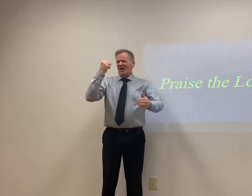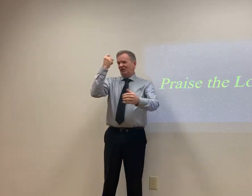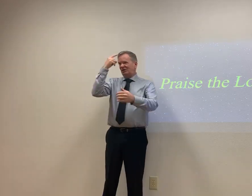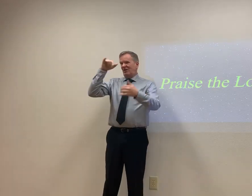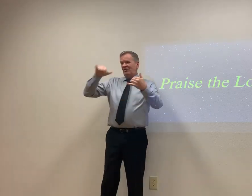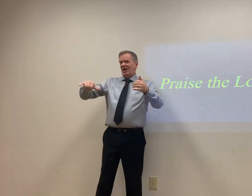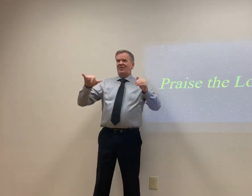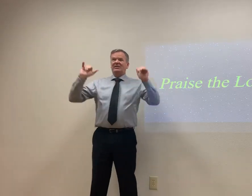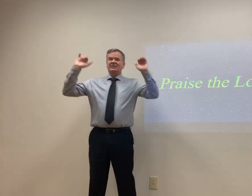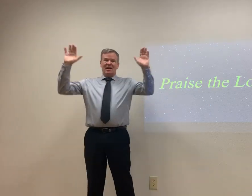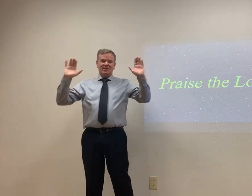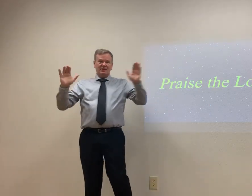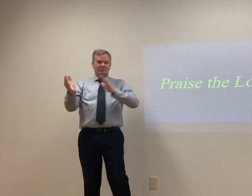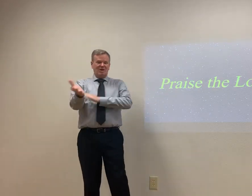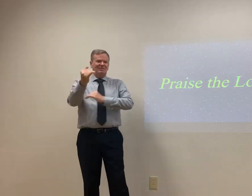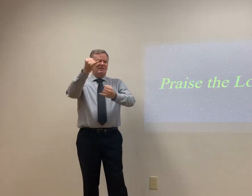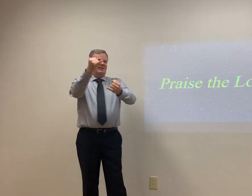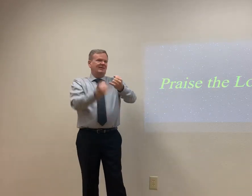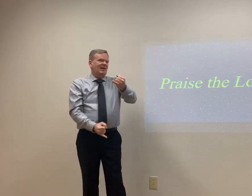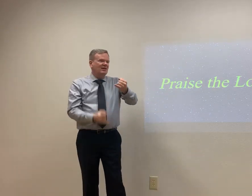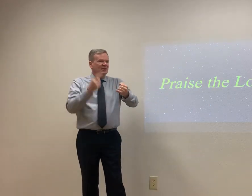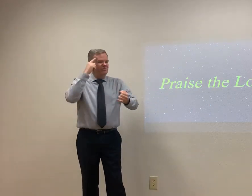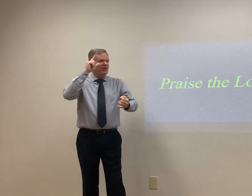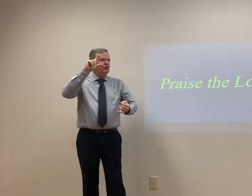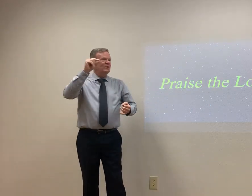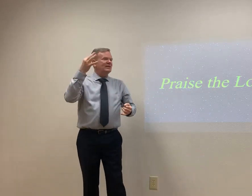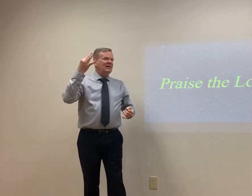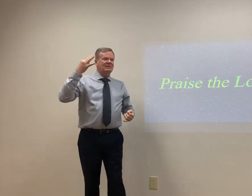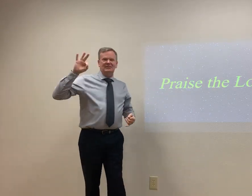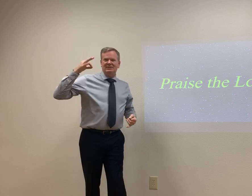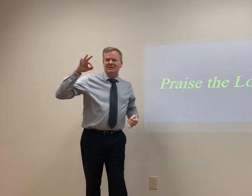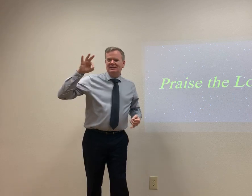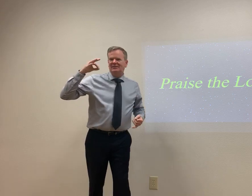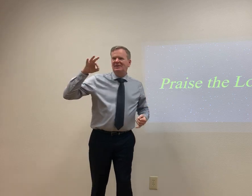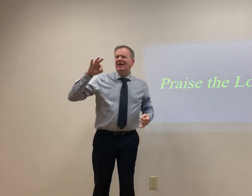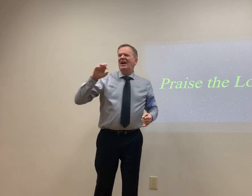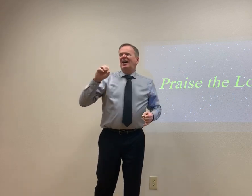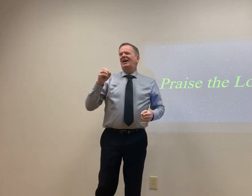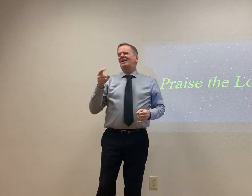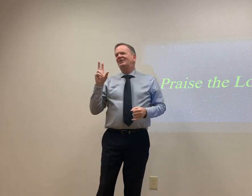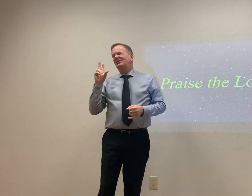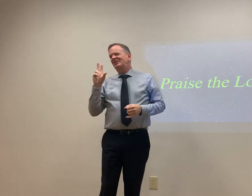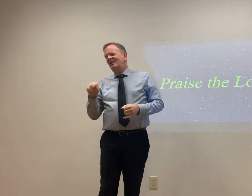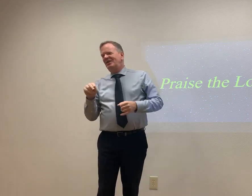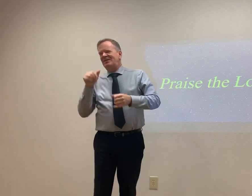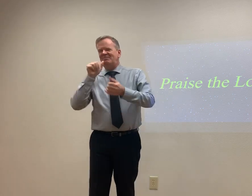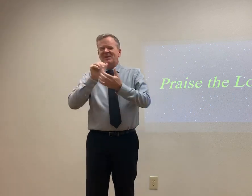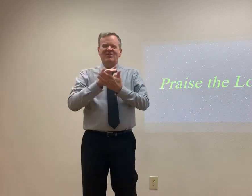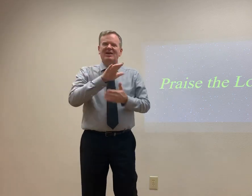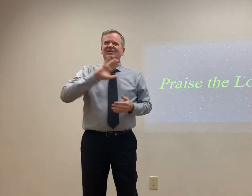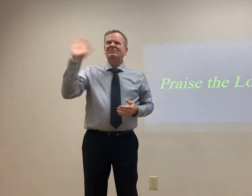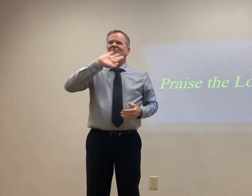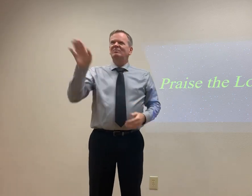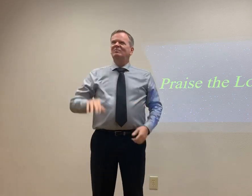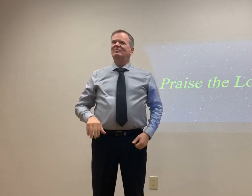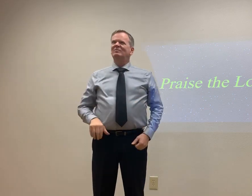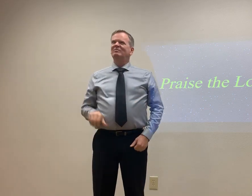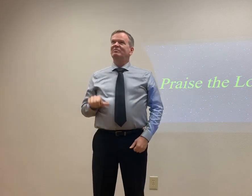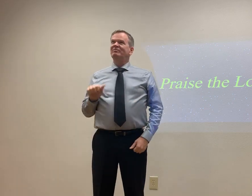I understand that Sunday morning, this Sunday morning, it's going to be the last for the year of 2019, and my wife is saying, hey, hey,